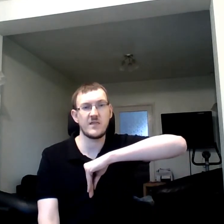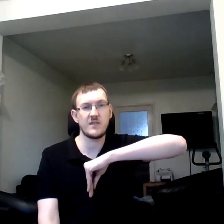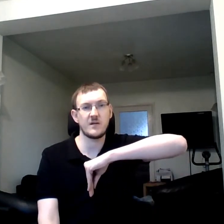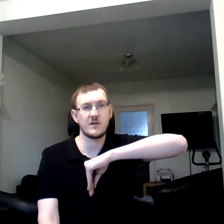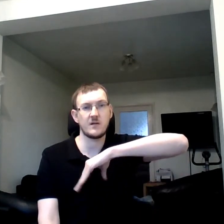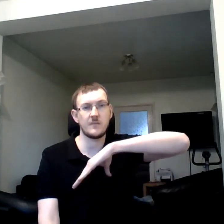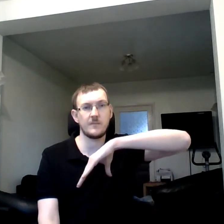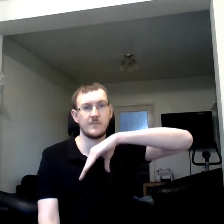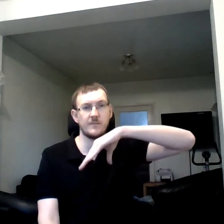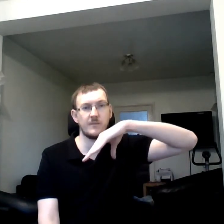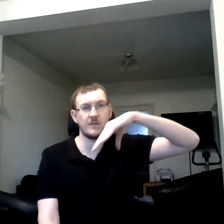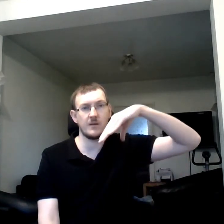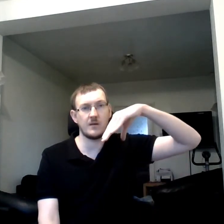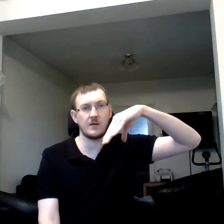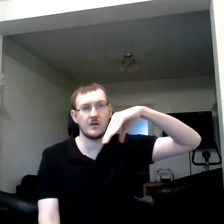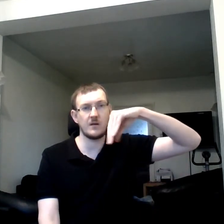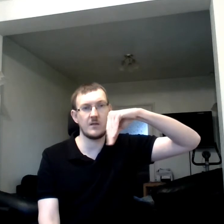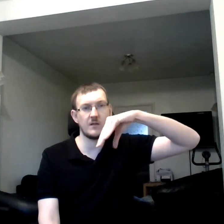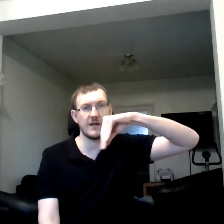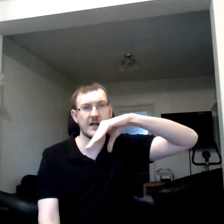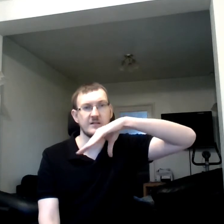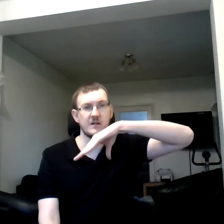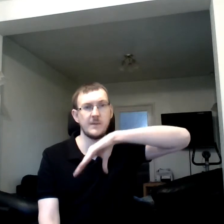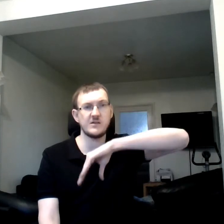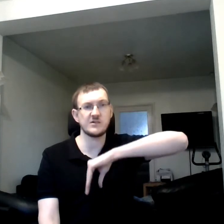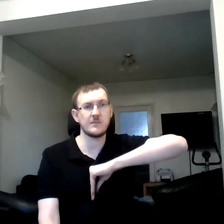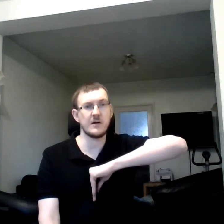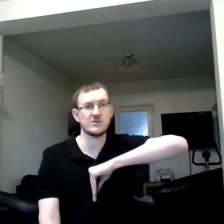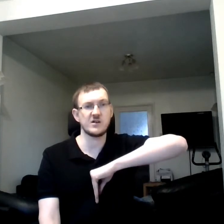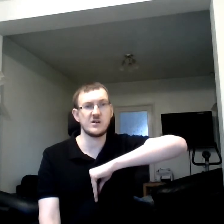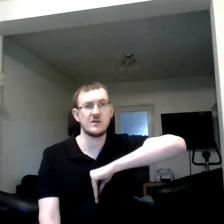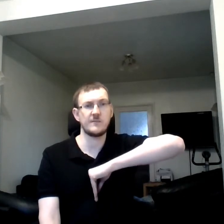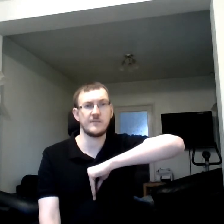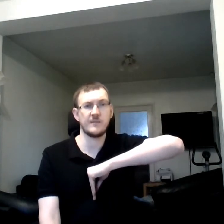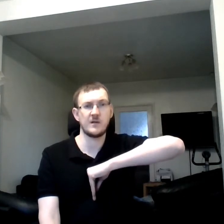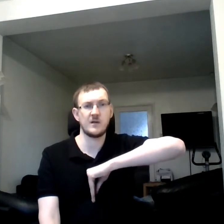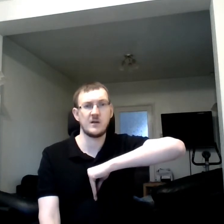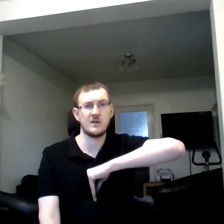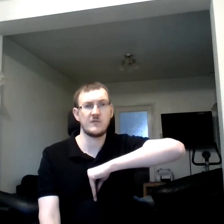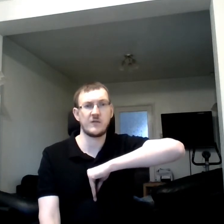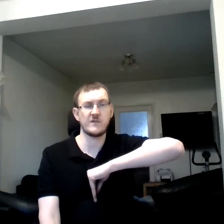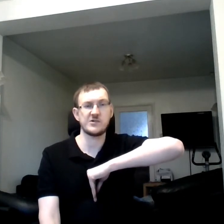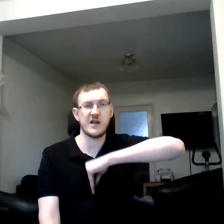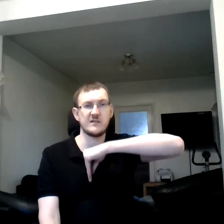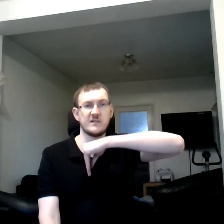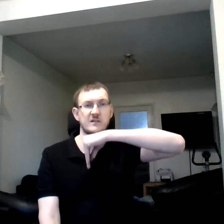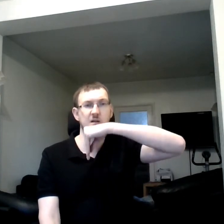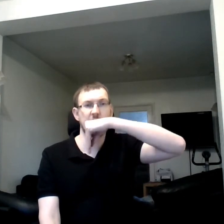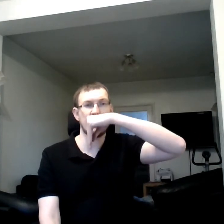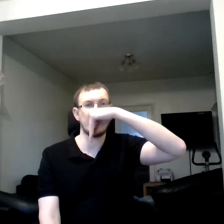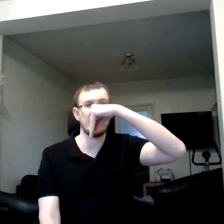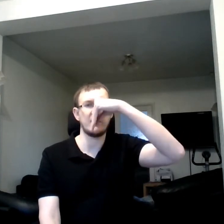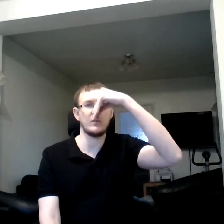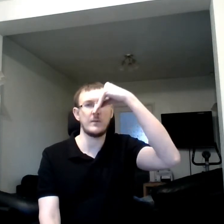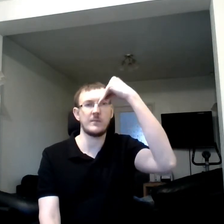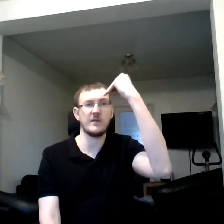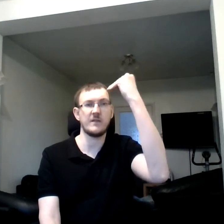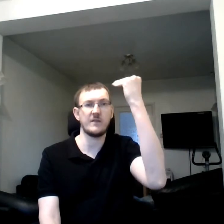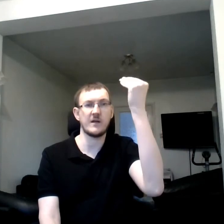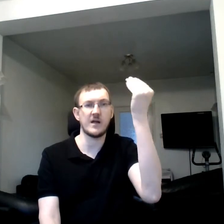the hand in a pinching motion. From the chest and we bring the